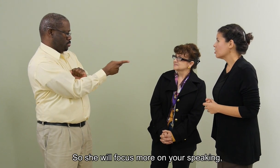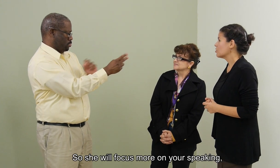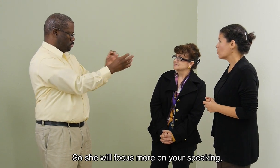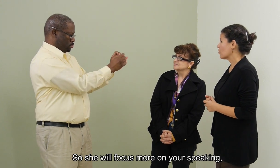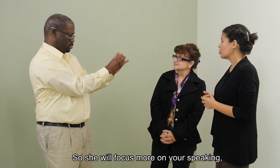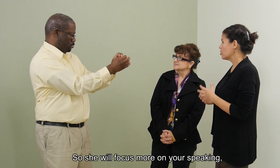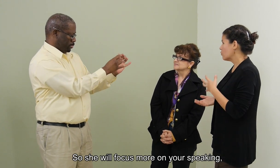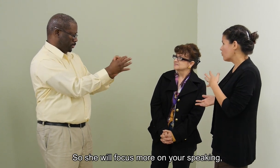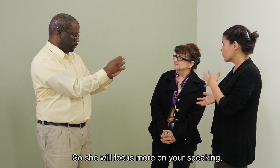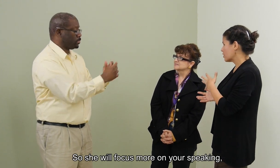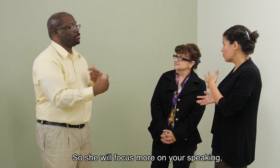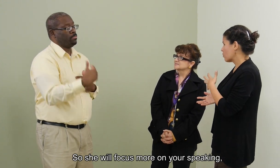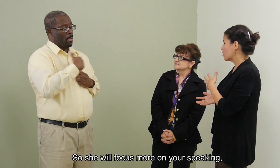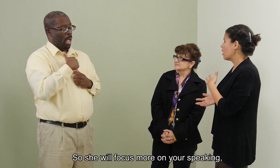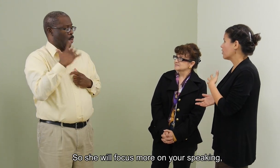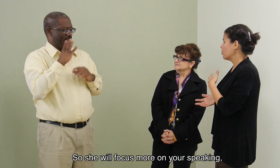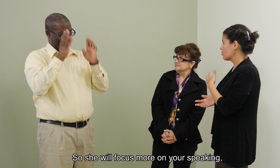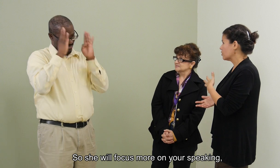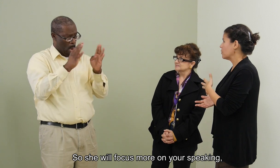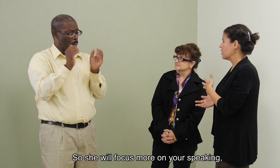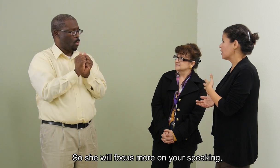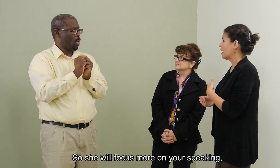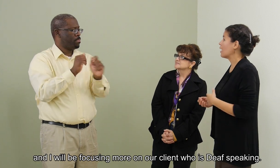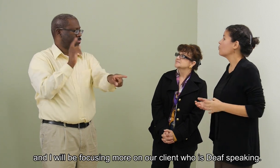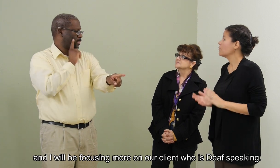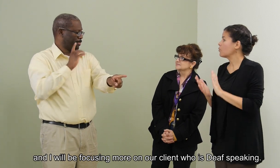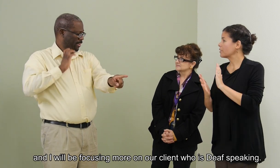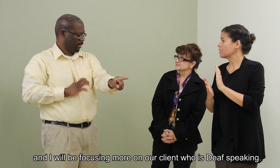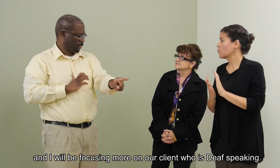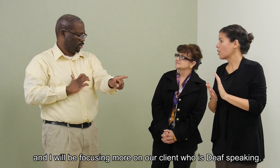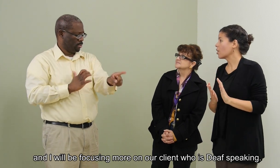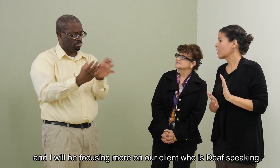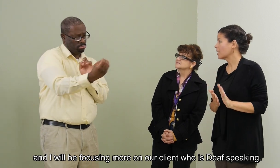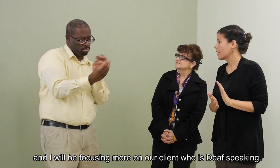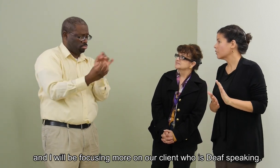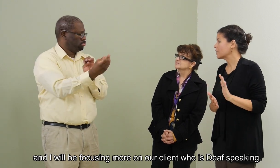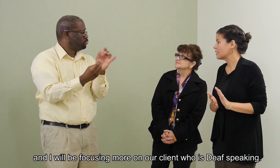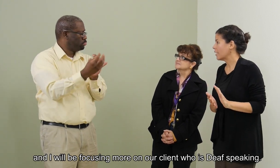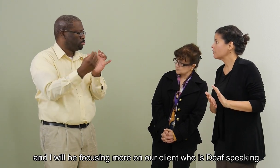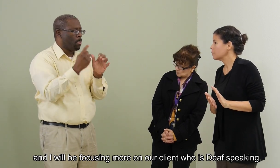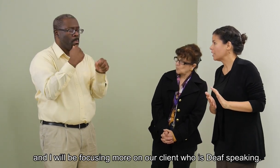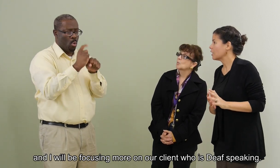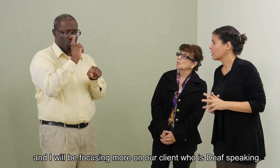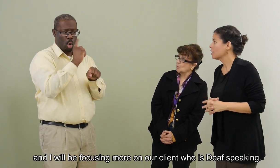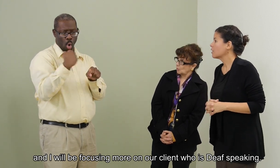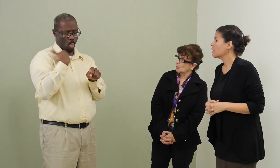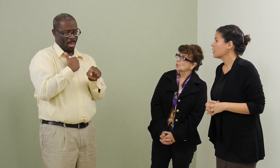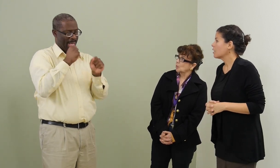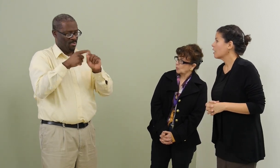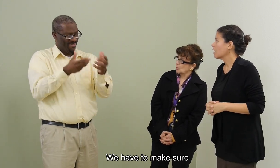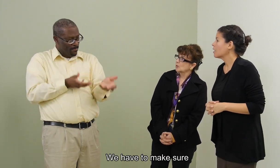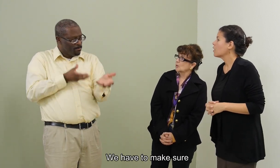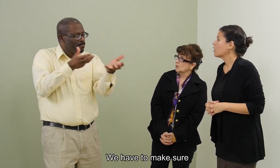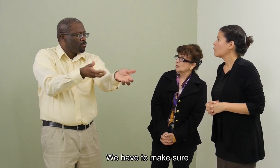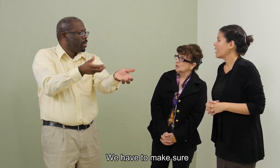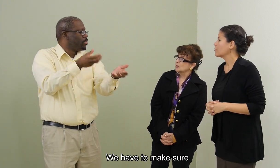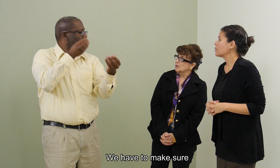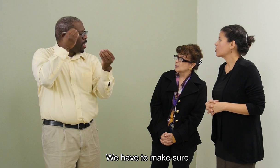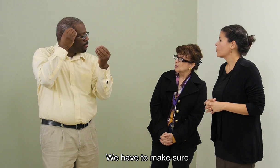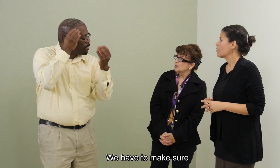So she will focus more on your speaking, and I will be focusing more on our client who is deaf speaking. And we have to make sure